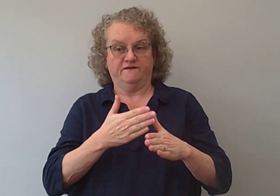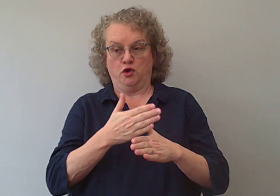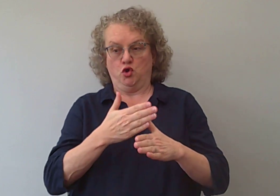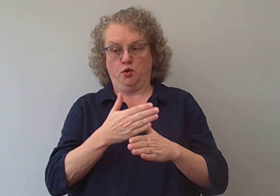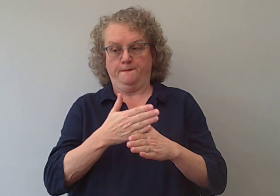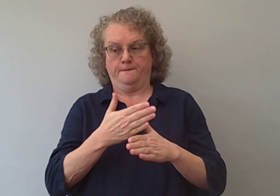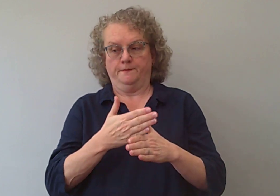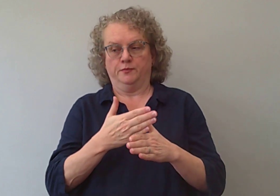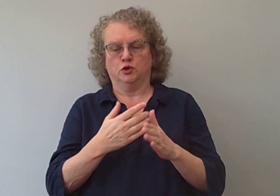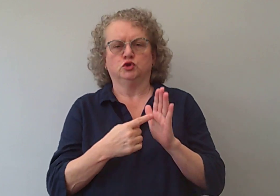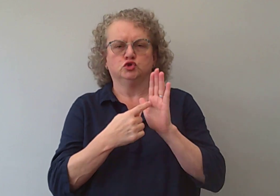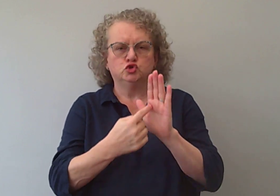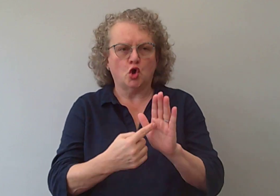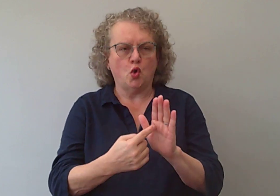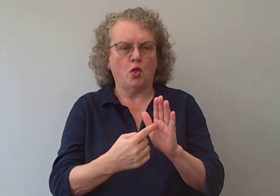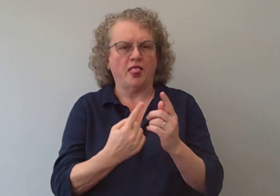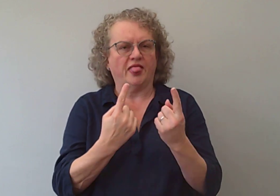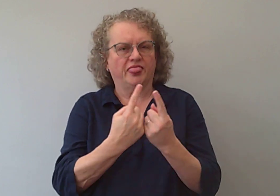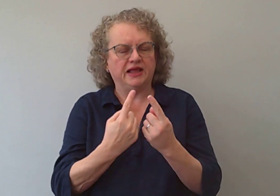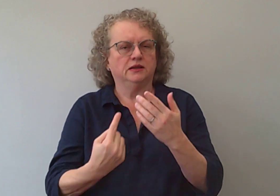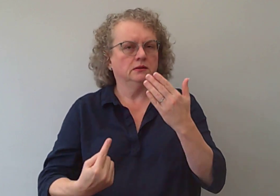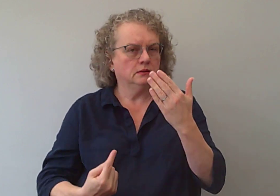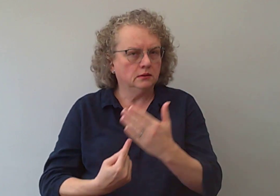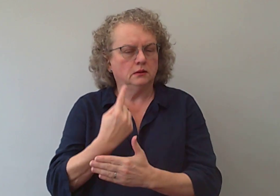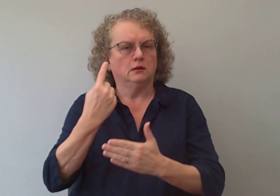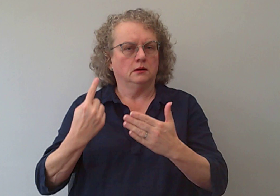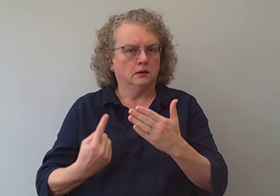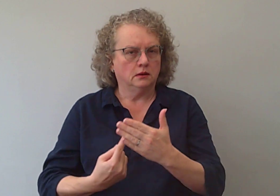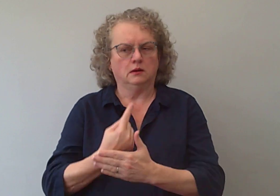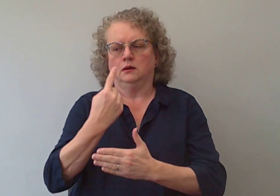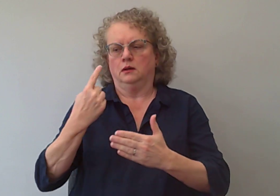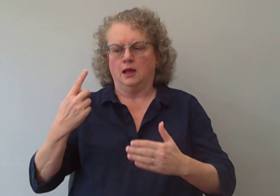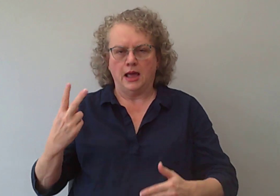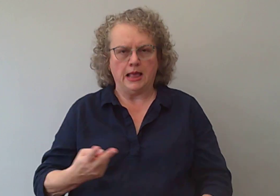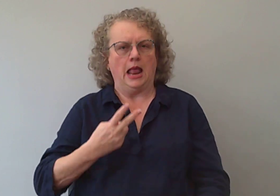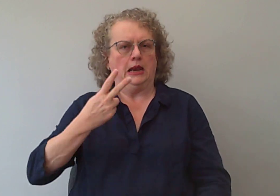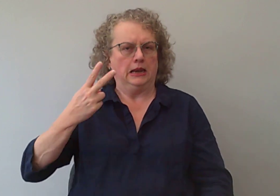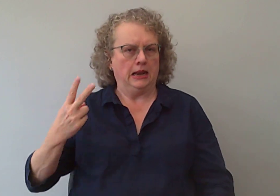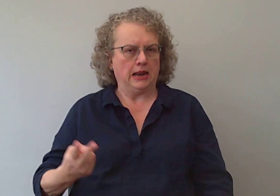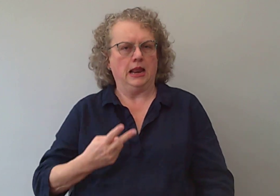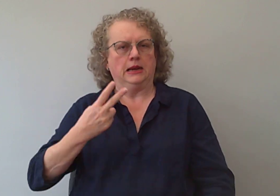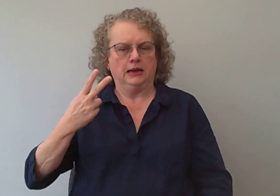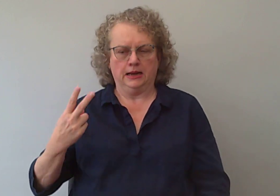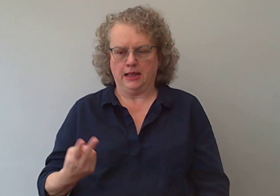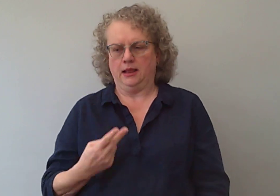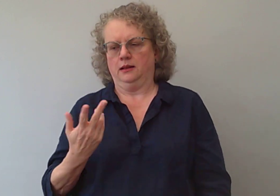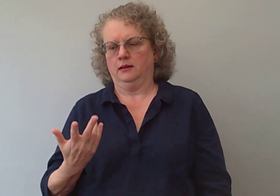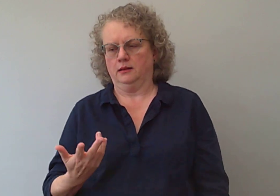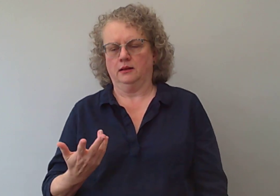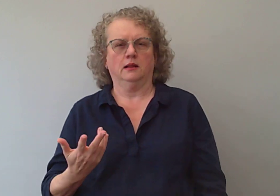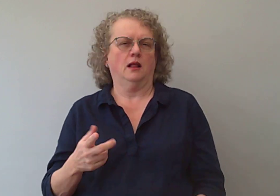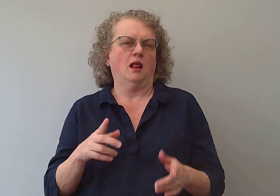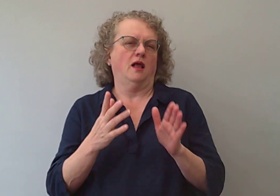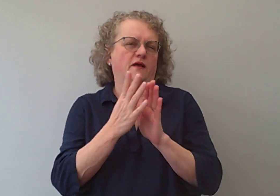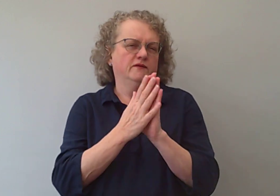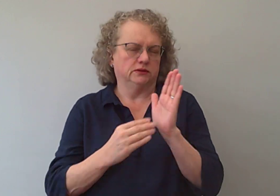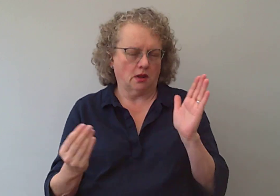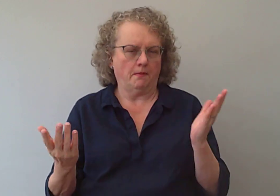So you use the verb to show that things are happening again and again, for